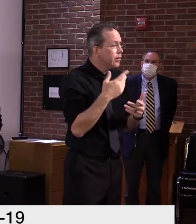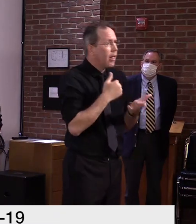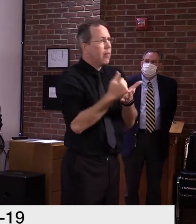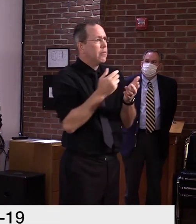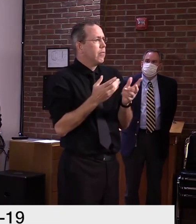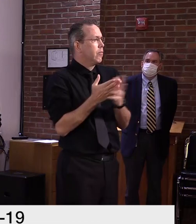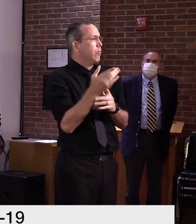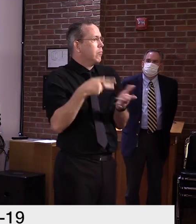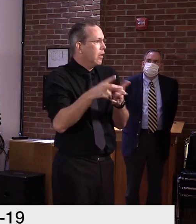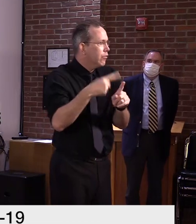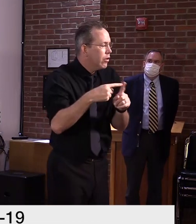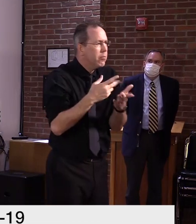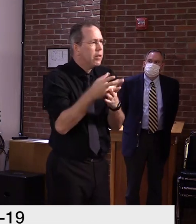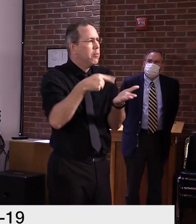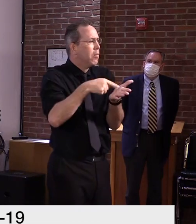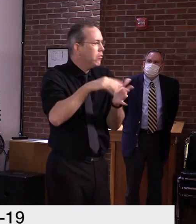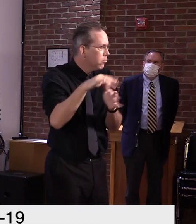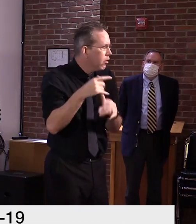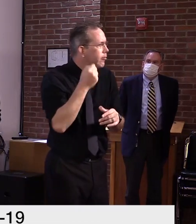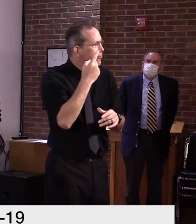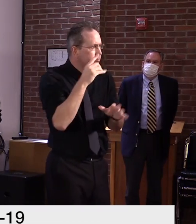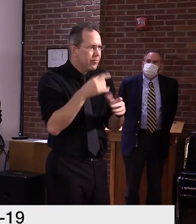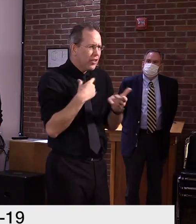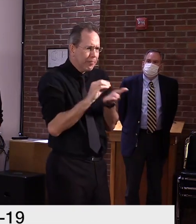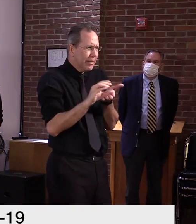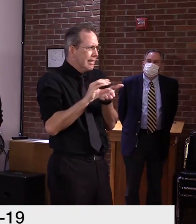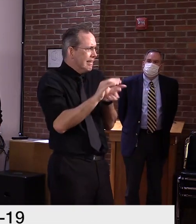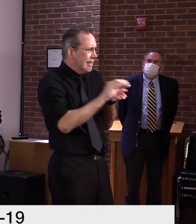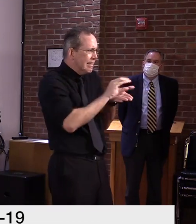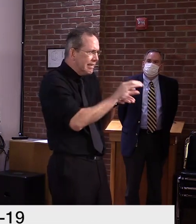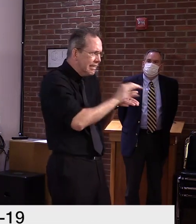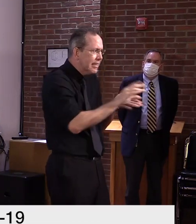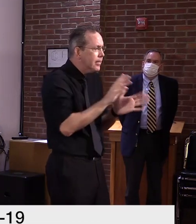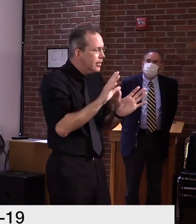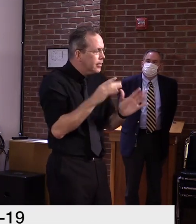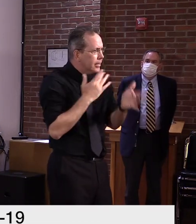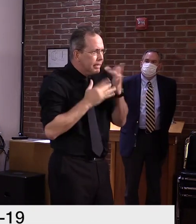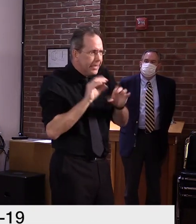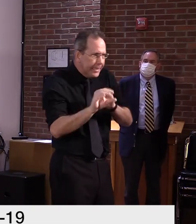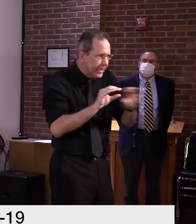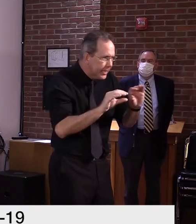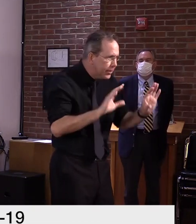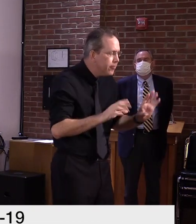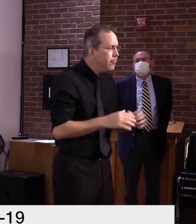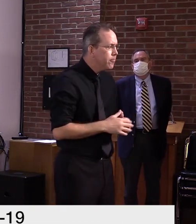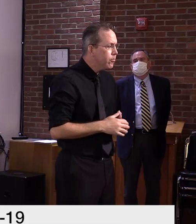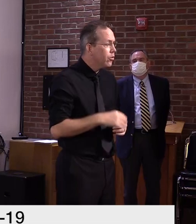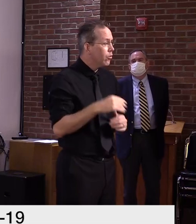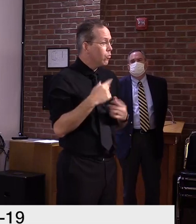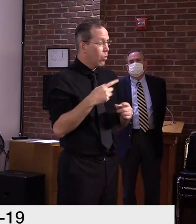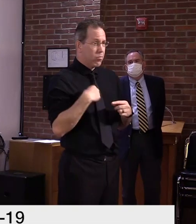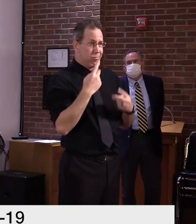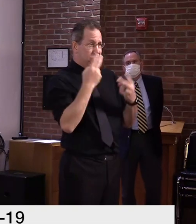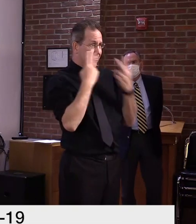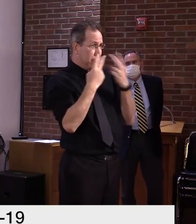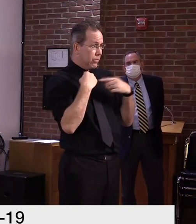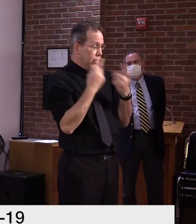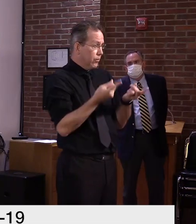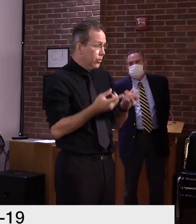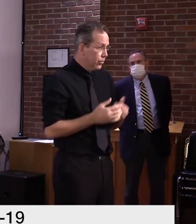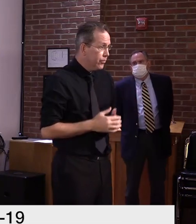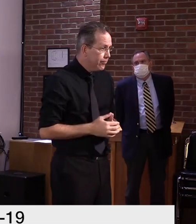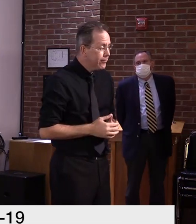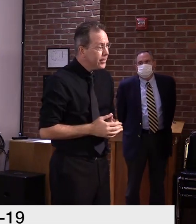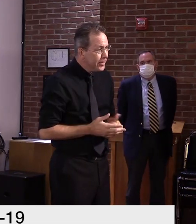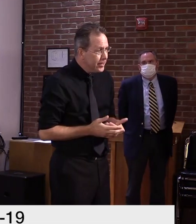that would help in that way. So what I'm hearing, and I, you know, there's no way to really